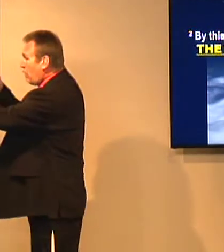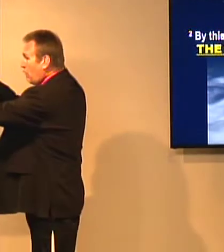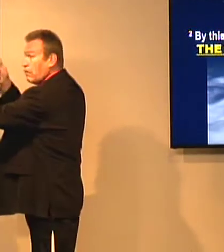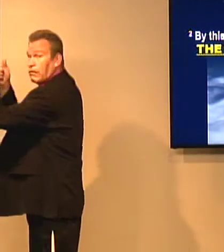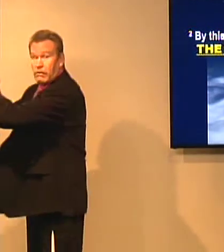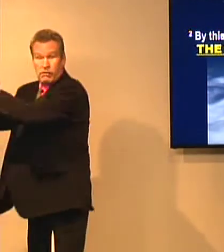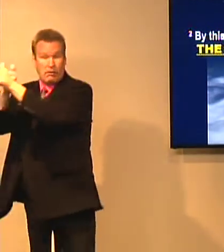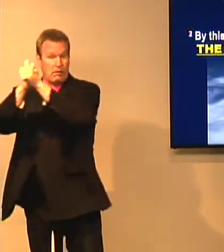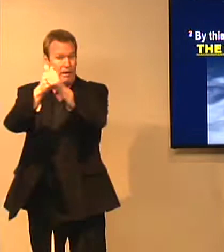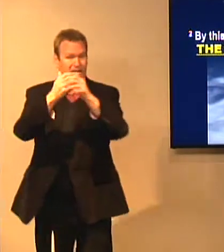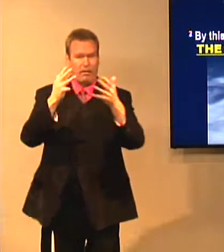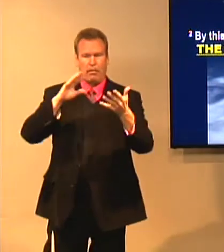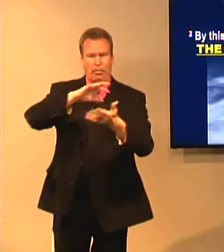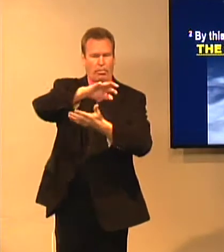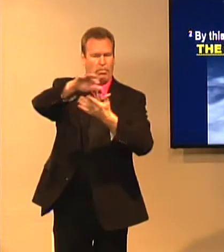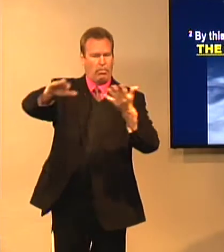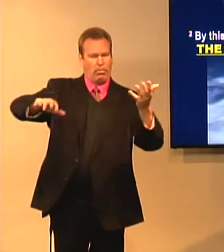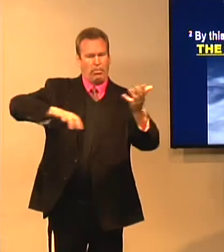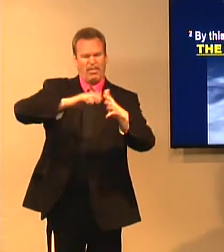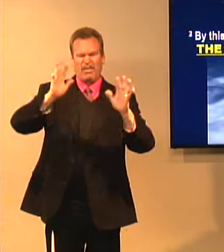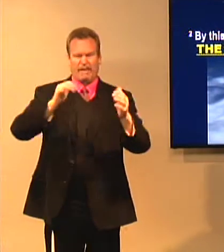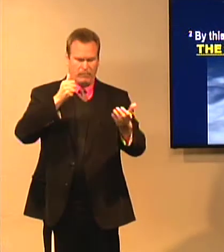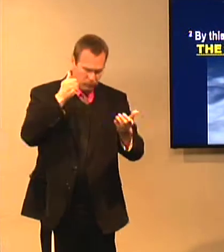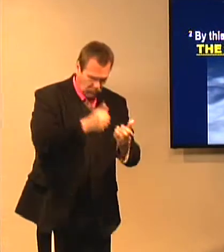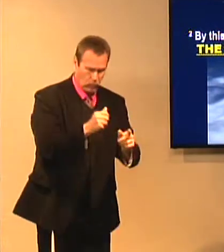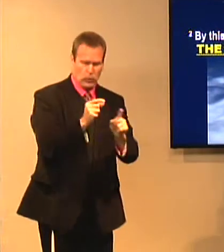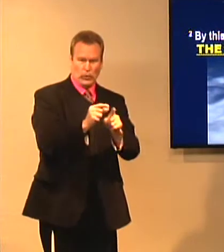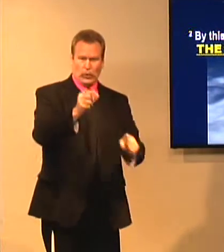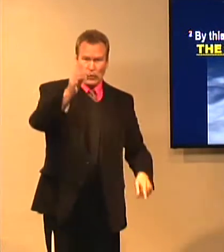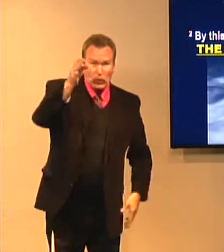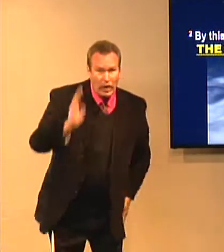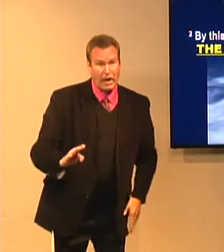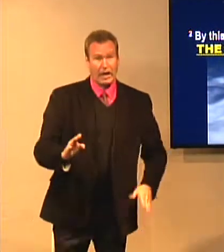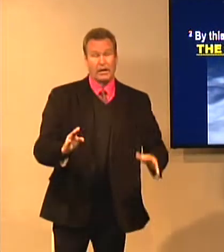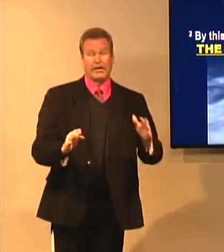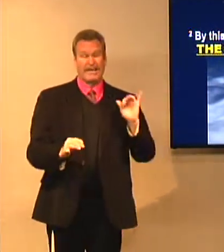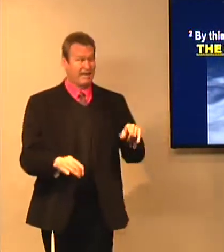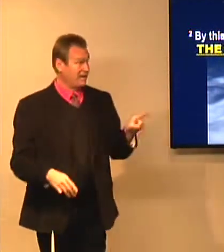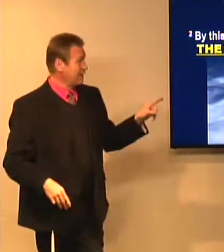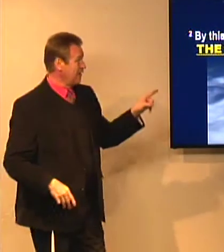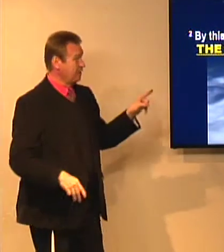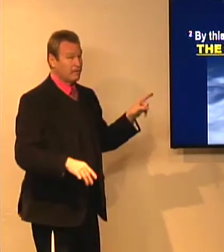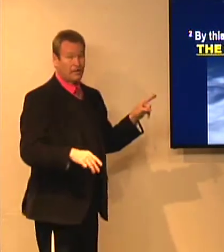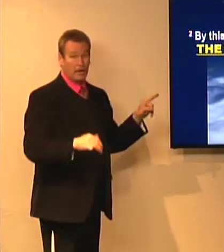follow random new teachings that come up, people who are confused, but I follow the word of God.